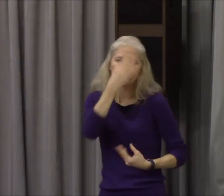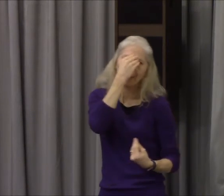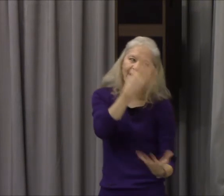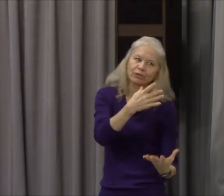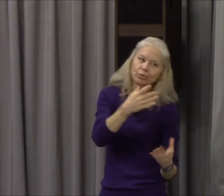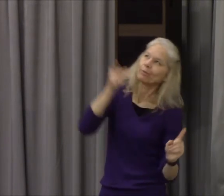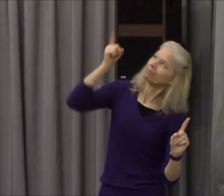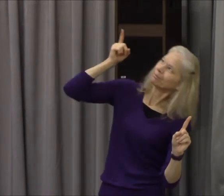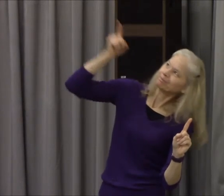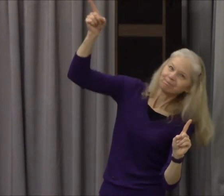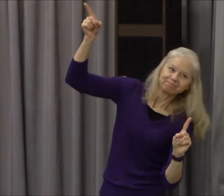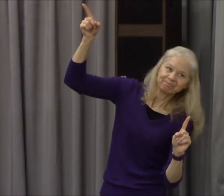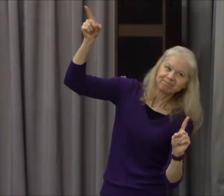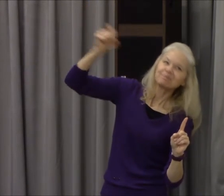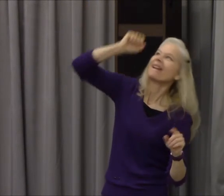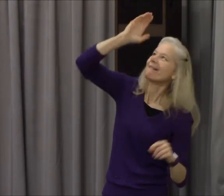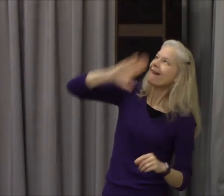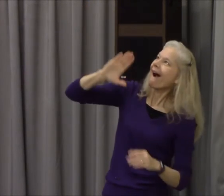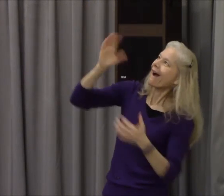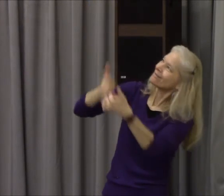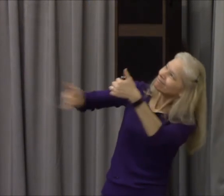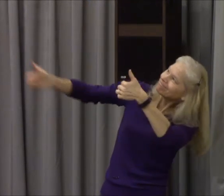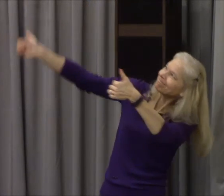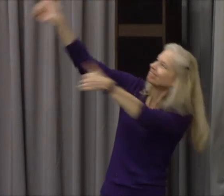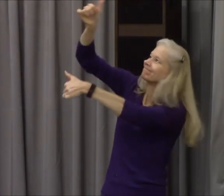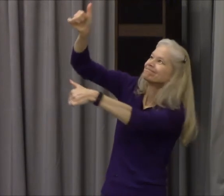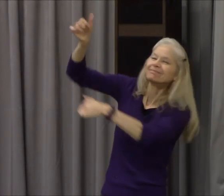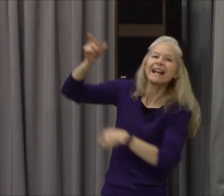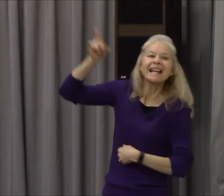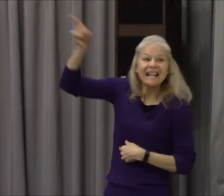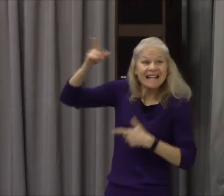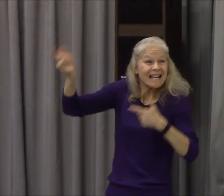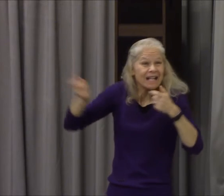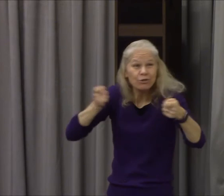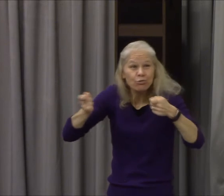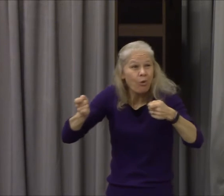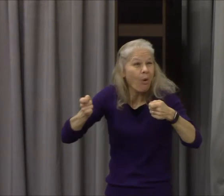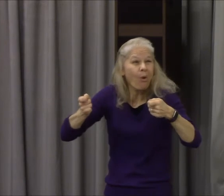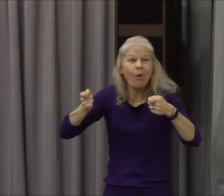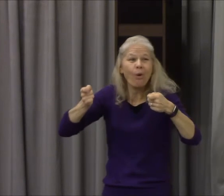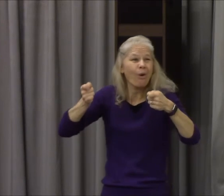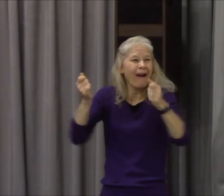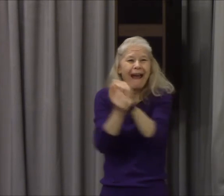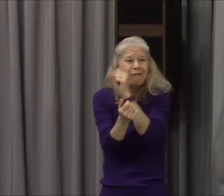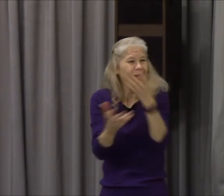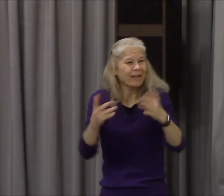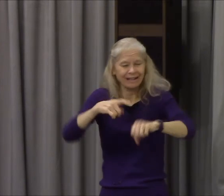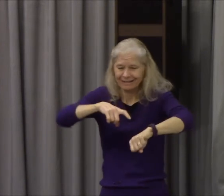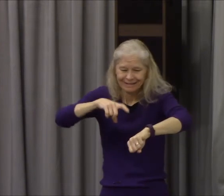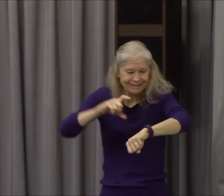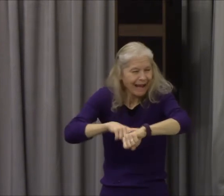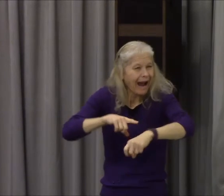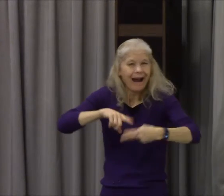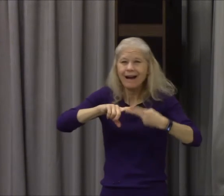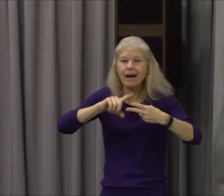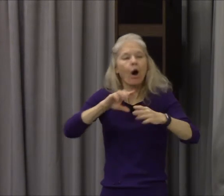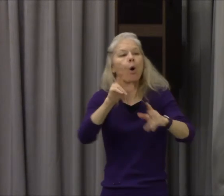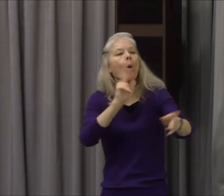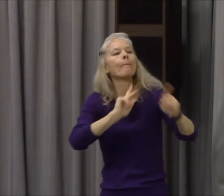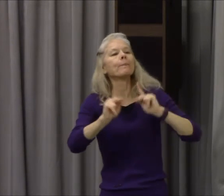he controls the times and the bounds of habitation and he wants to say that they should seek the Lord and have them feel after